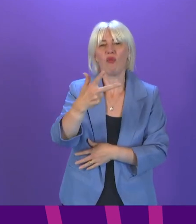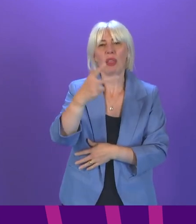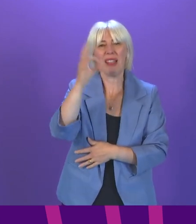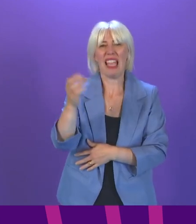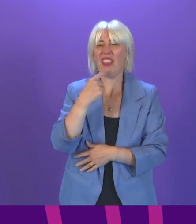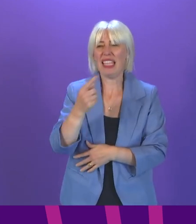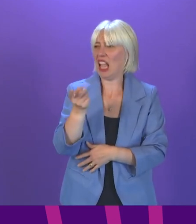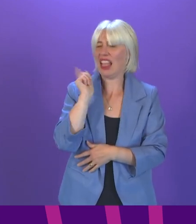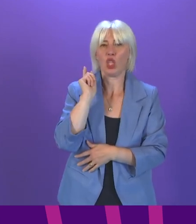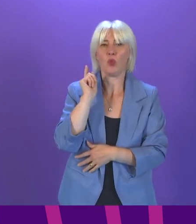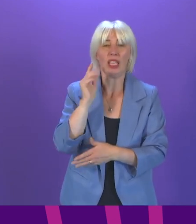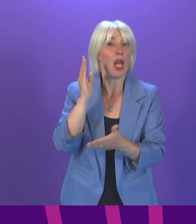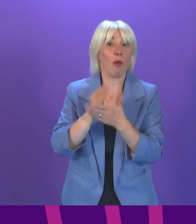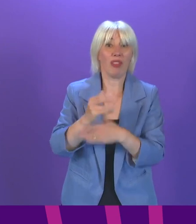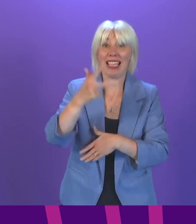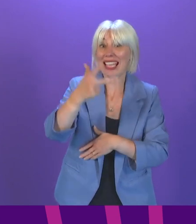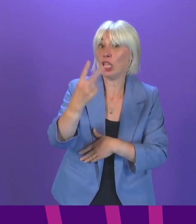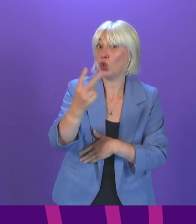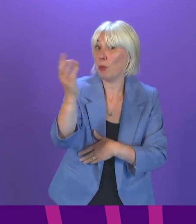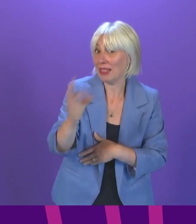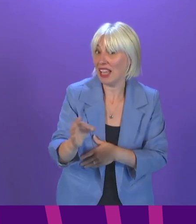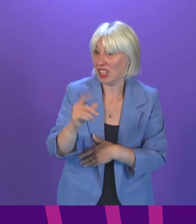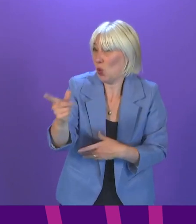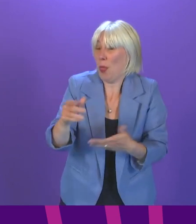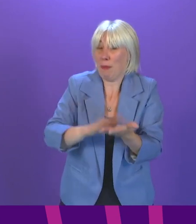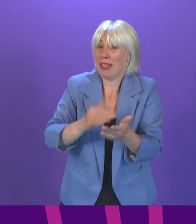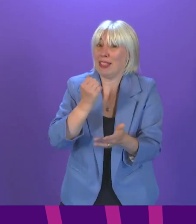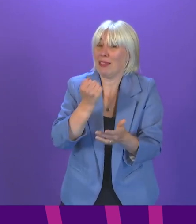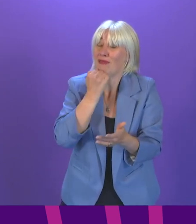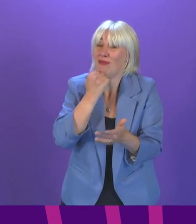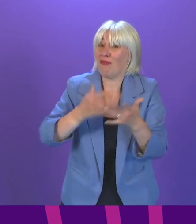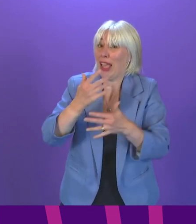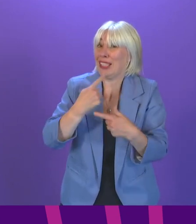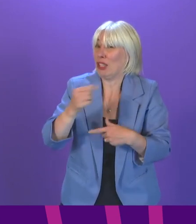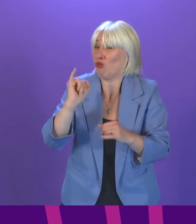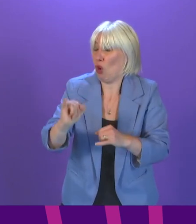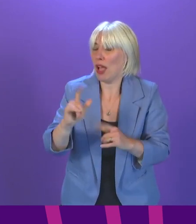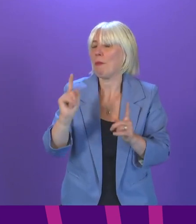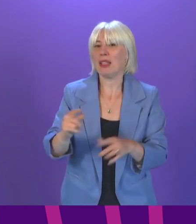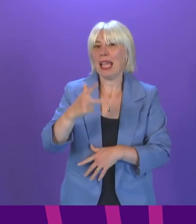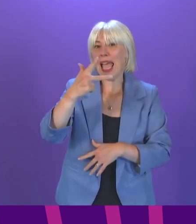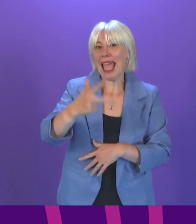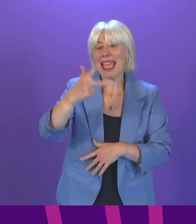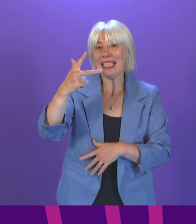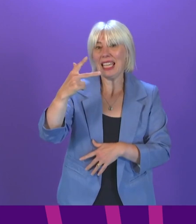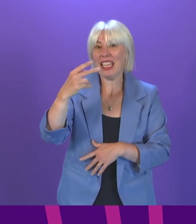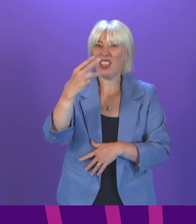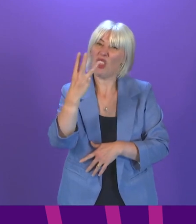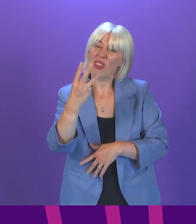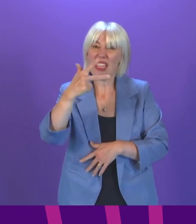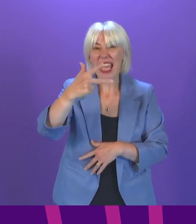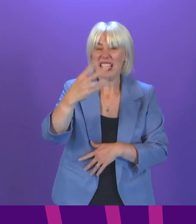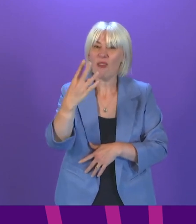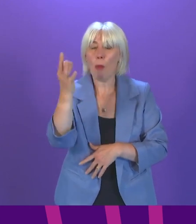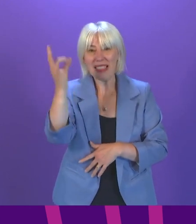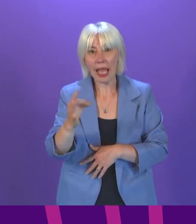actually, in reality, 82 per cent is a case in point. You know, today's report, more than 80 per cent, 83, 4 per